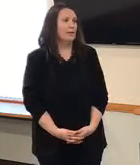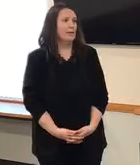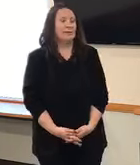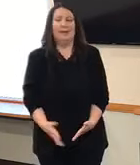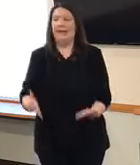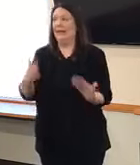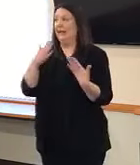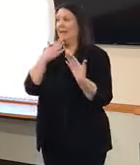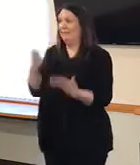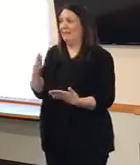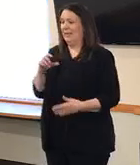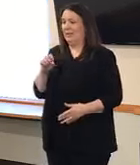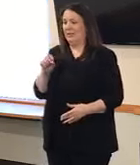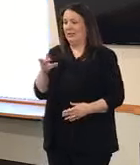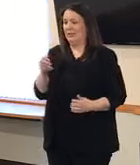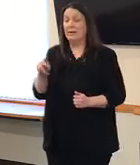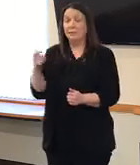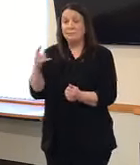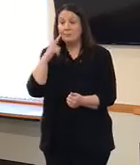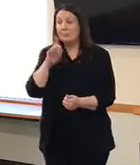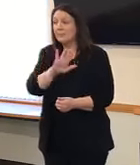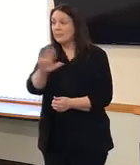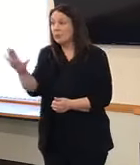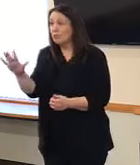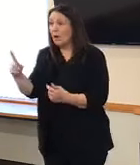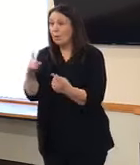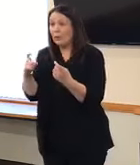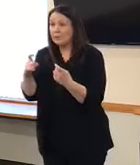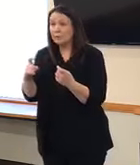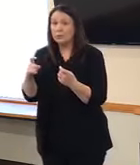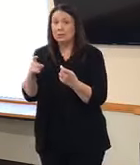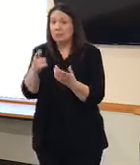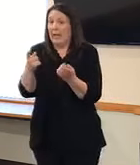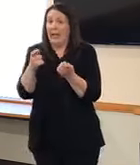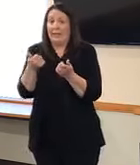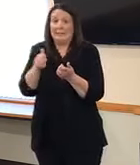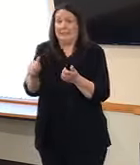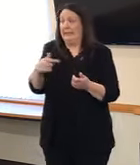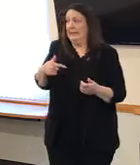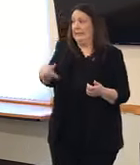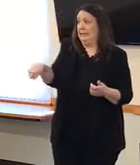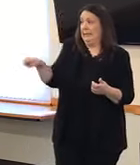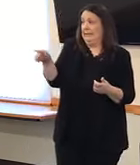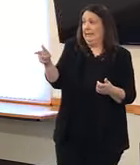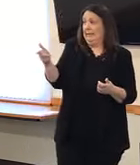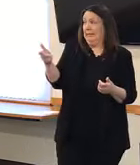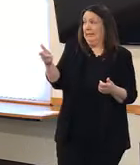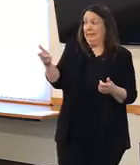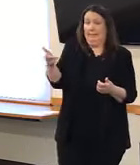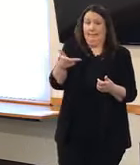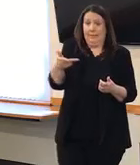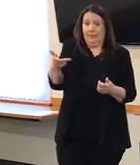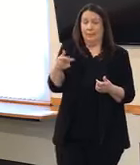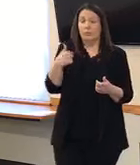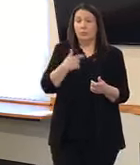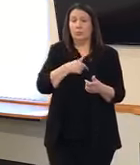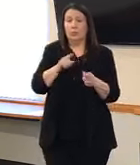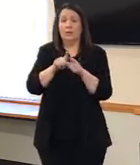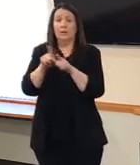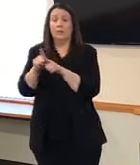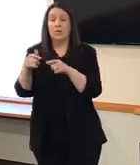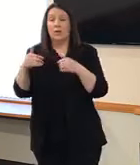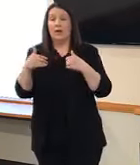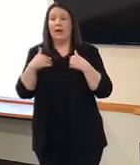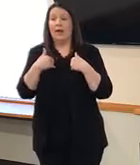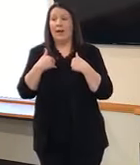Thank you, Sharon. We'll open up to questions along with Sharon, myself and Chairman Moran. We also have County Administrator Scott